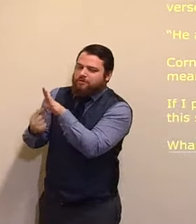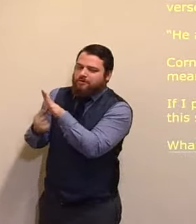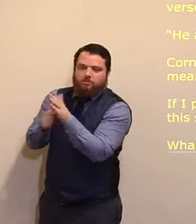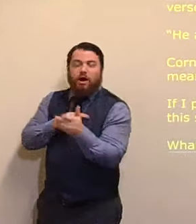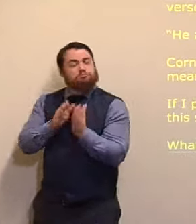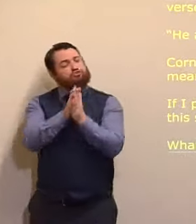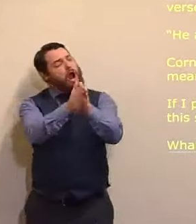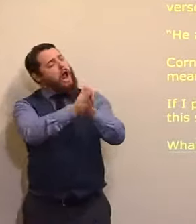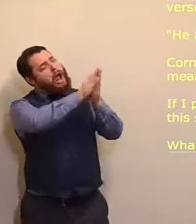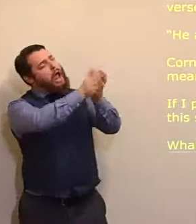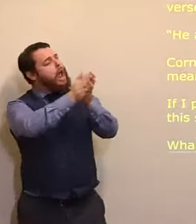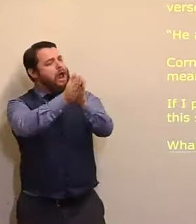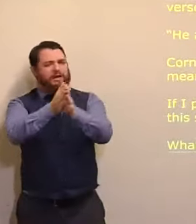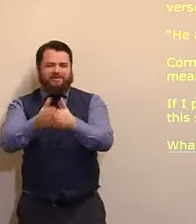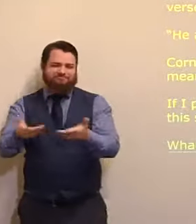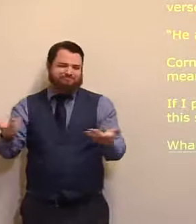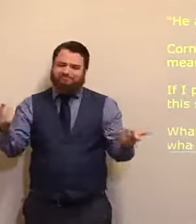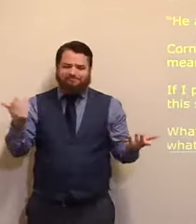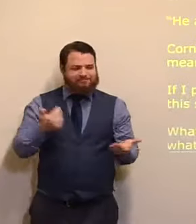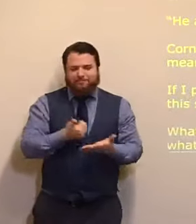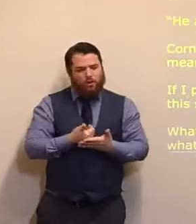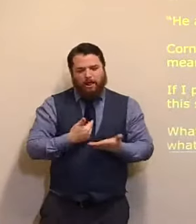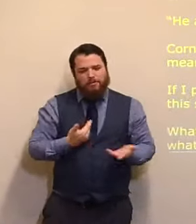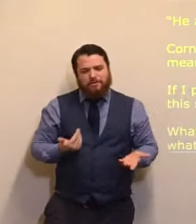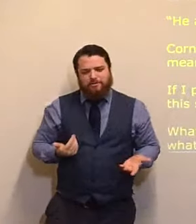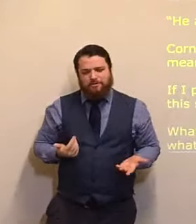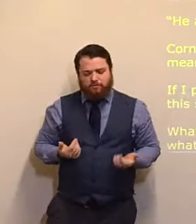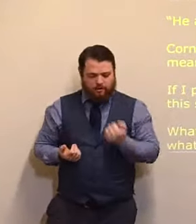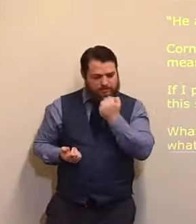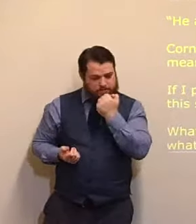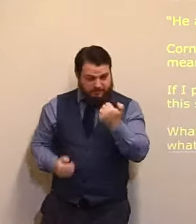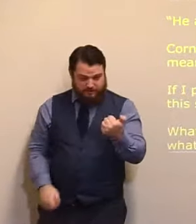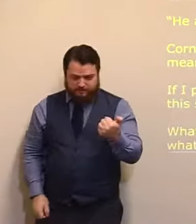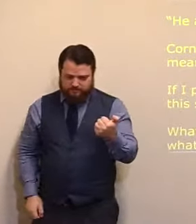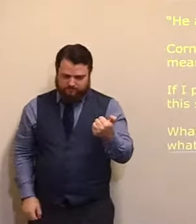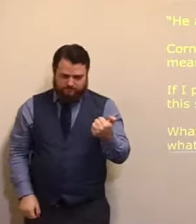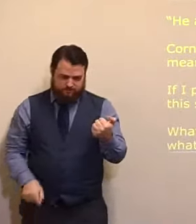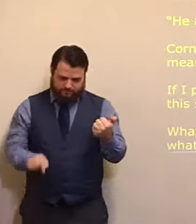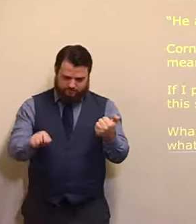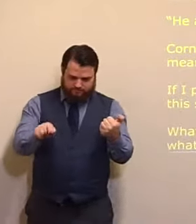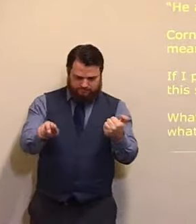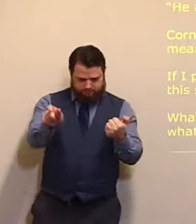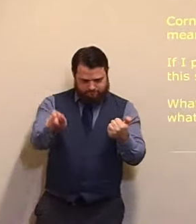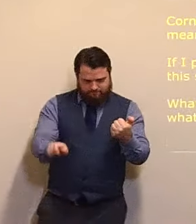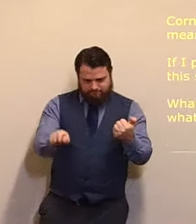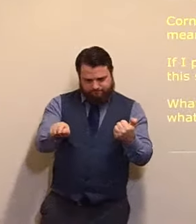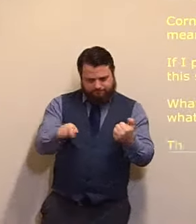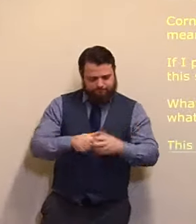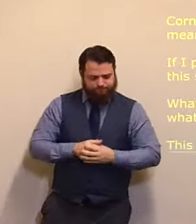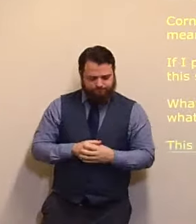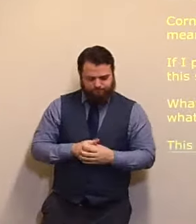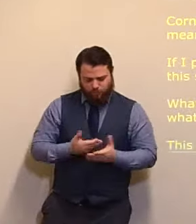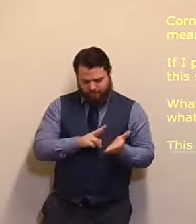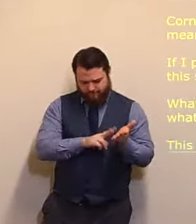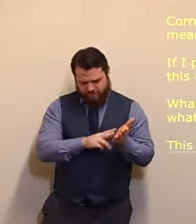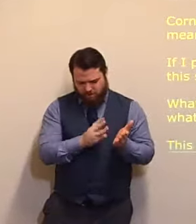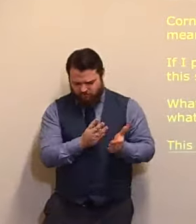And the sixth virtue, or quality, we see, in Cornelius, in verse 3 and 4, we are told that,